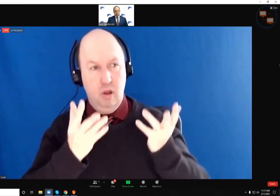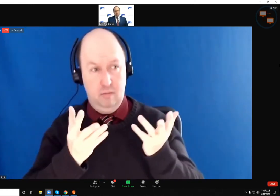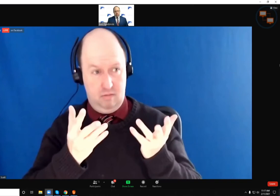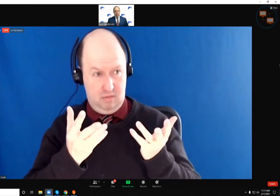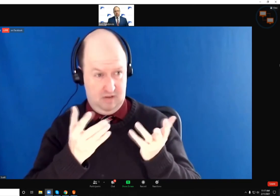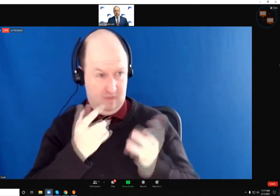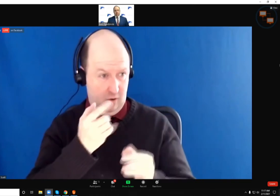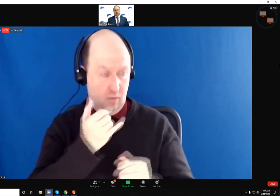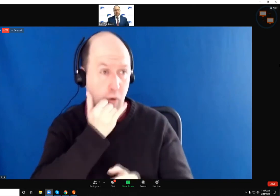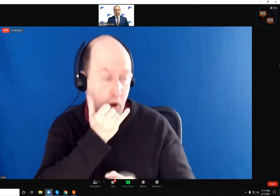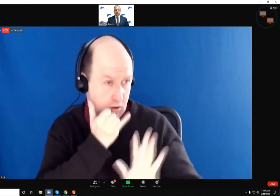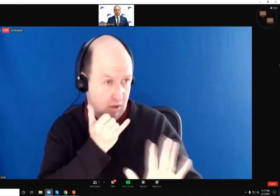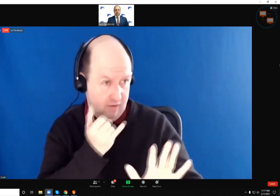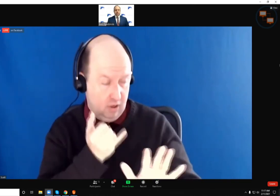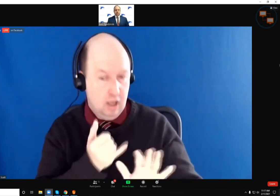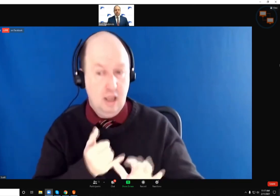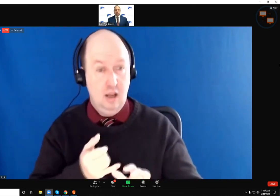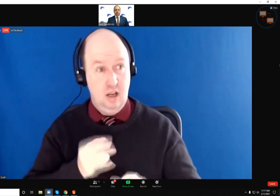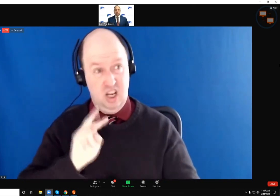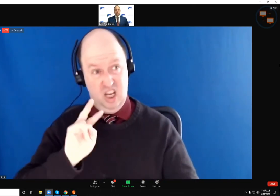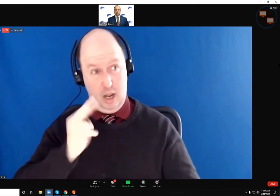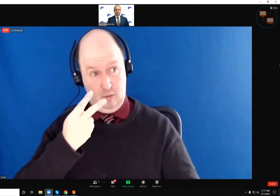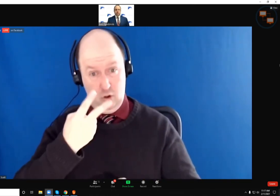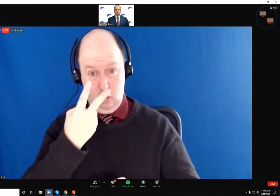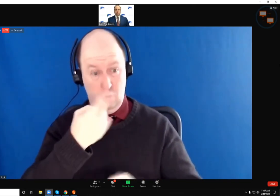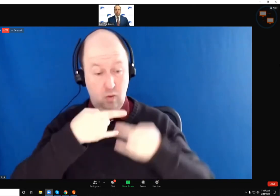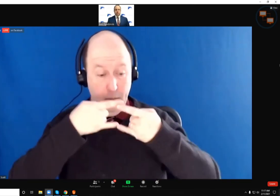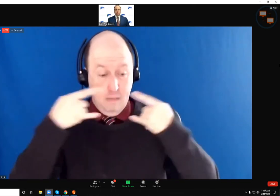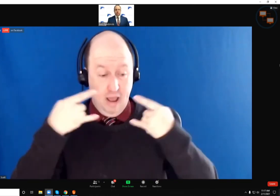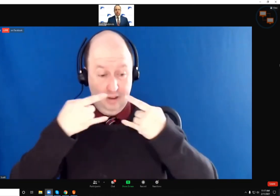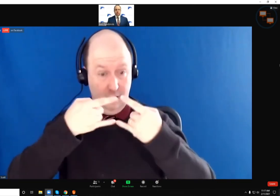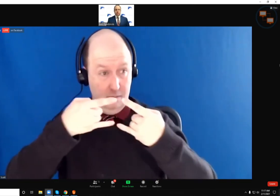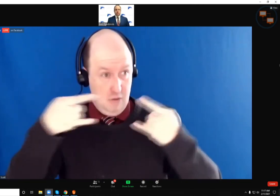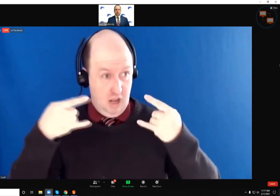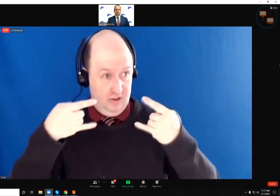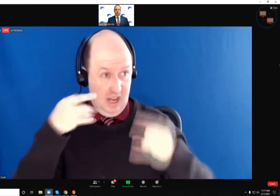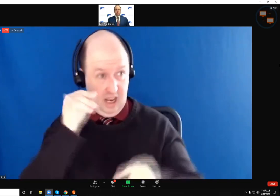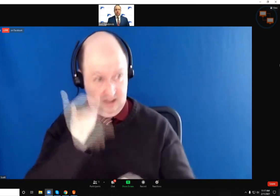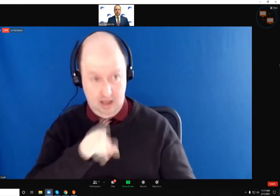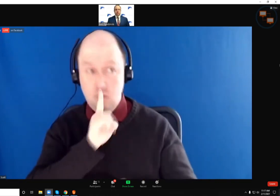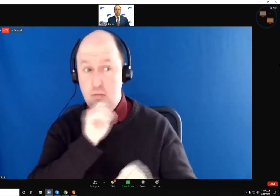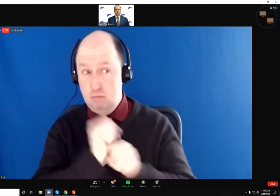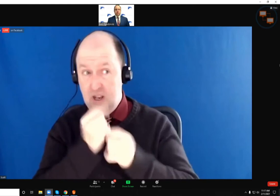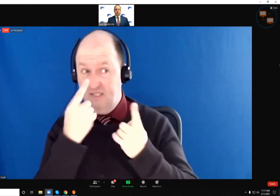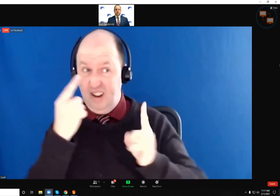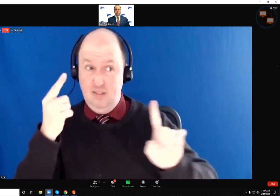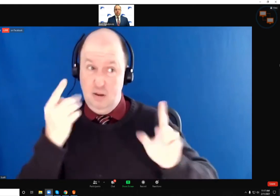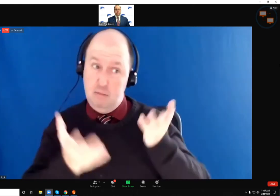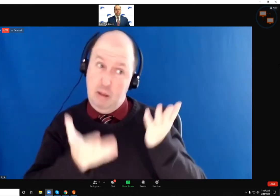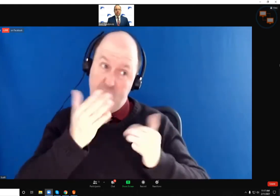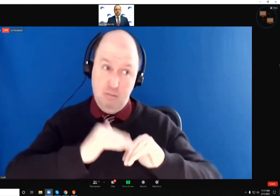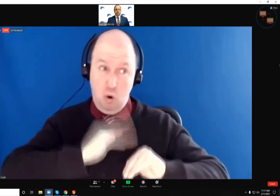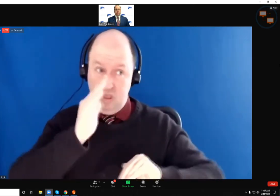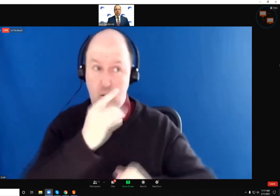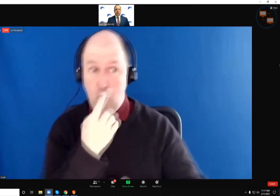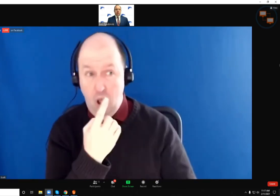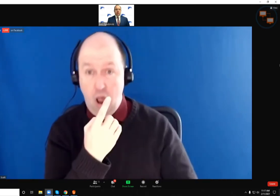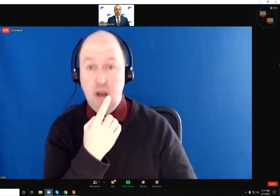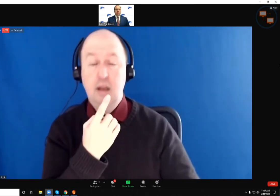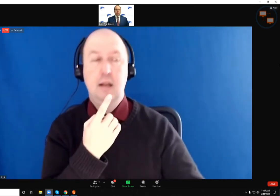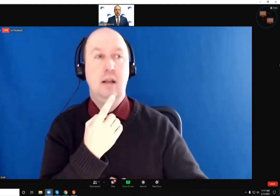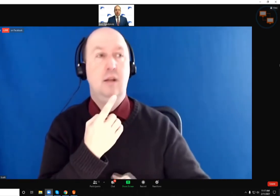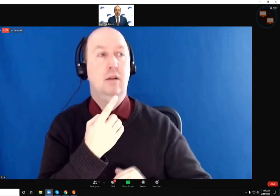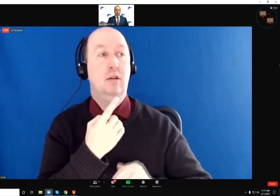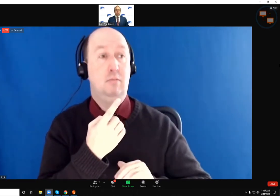I'm wrong, it sounds like that double masking is showing to be very effective, maybe more effective than wearing one mask, but one